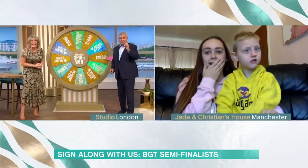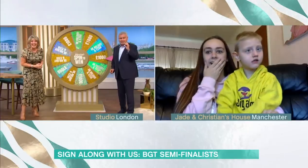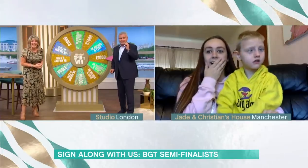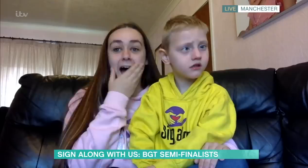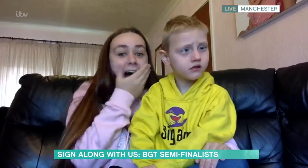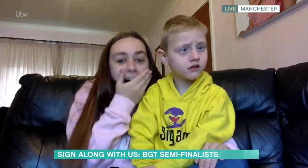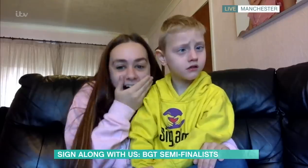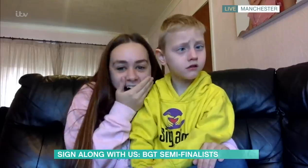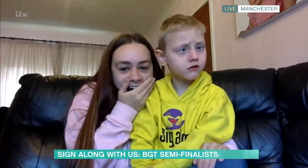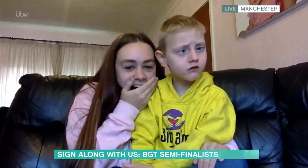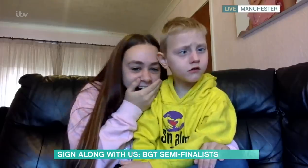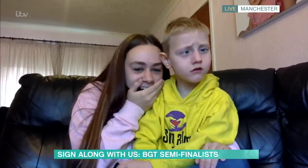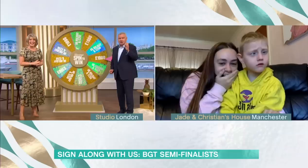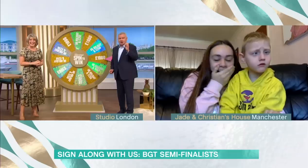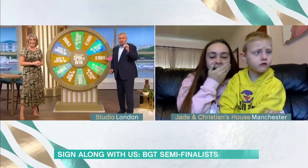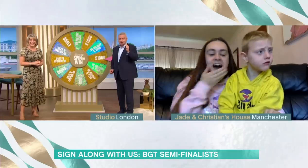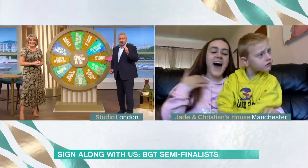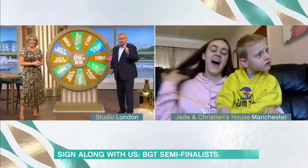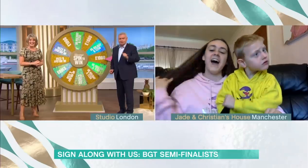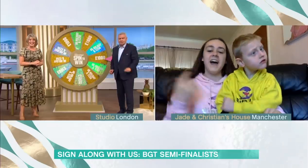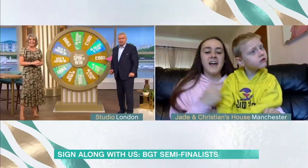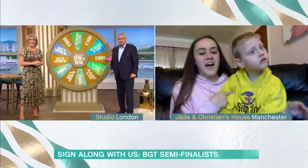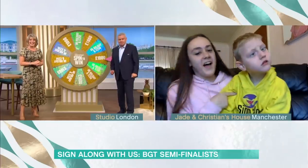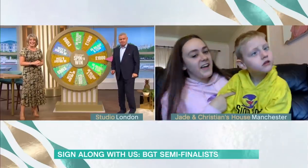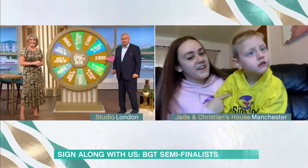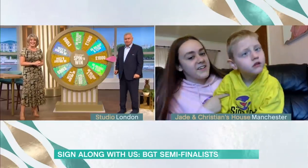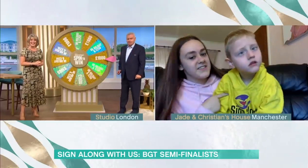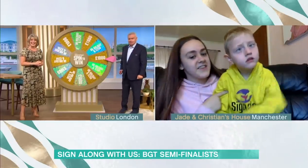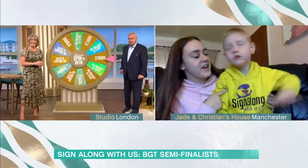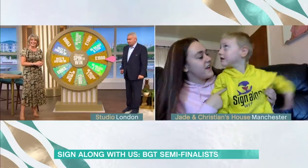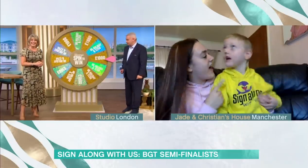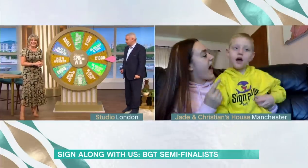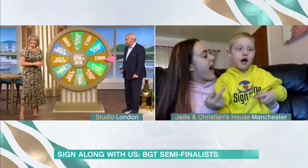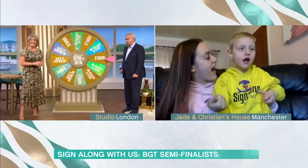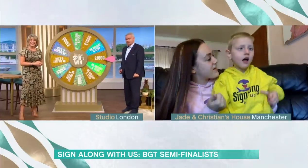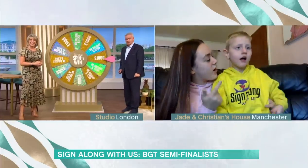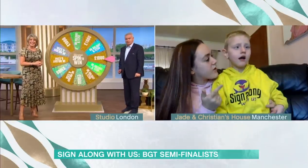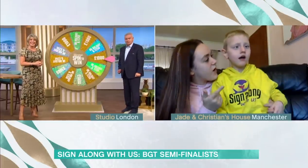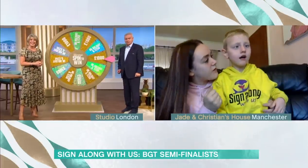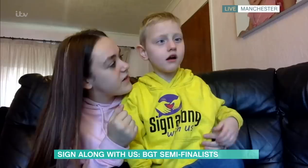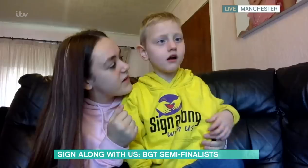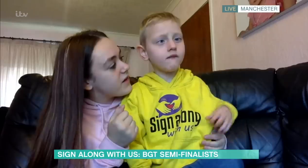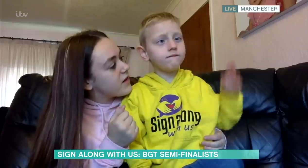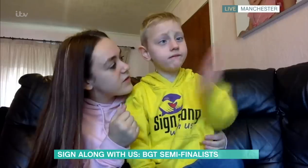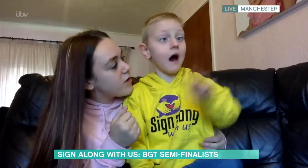can tell us hard or soft spin. Christian? Yeah. Hard or soft? Soft.